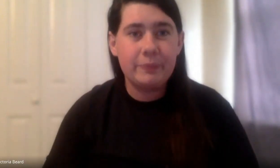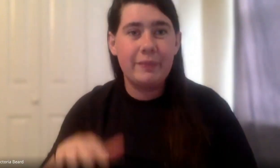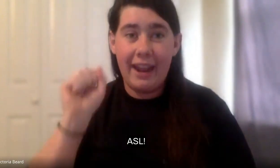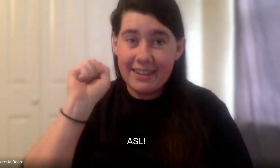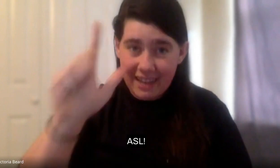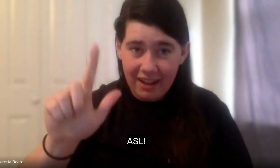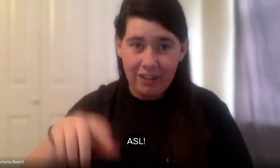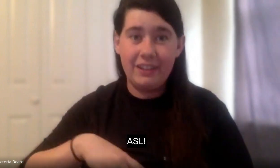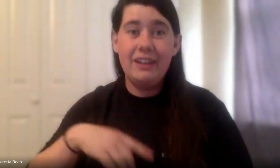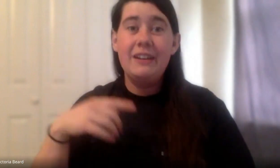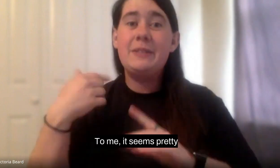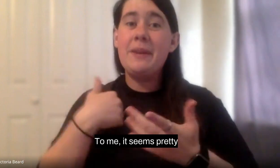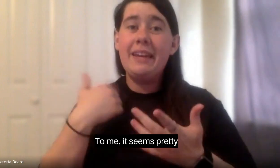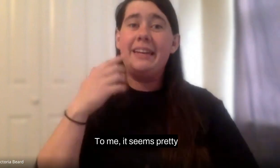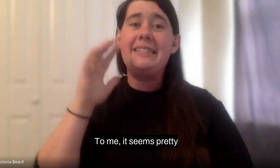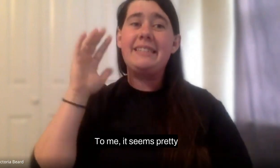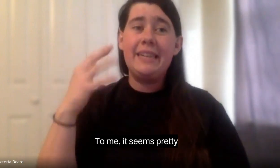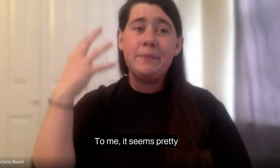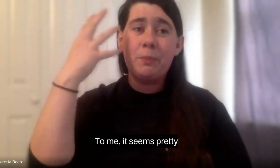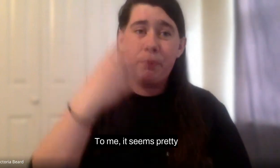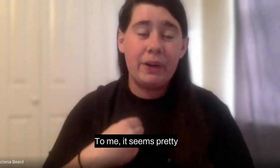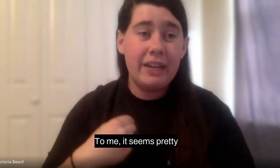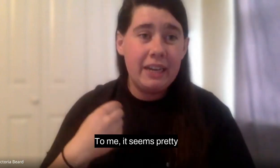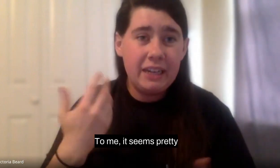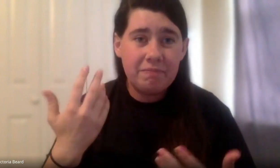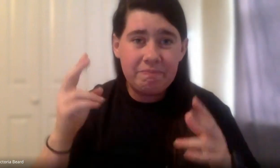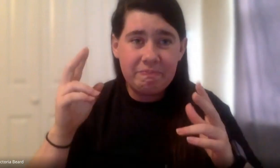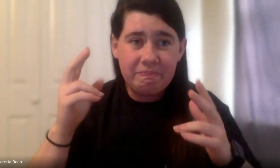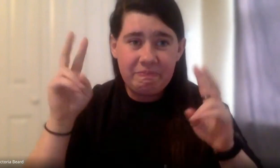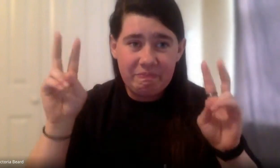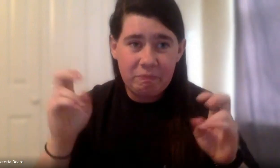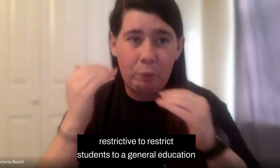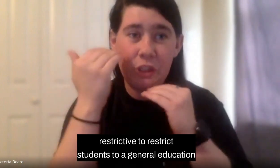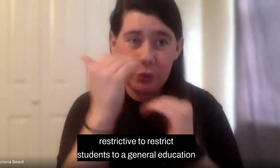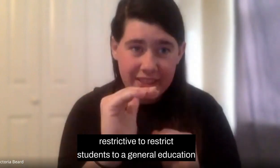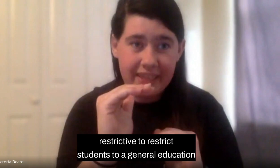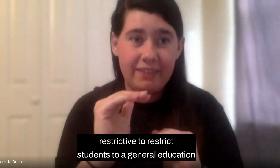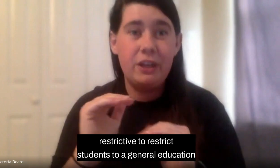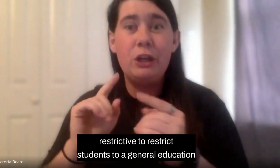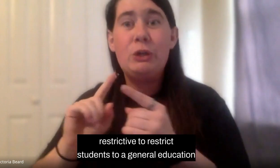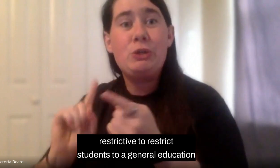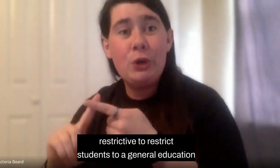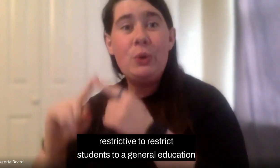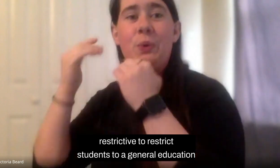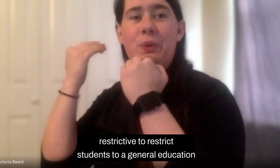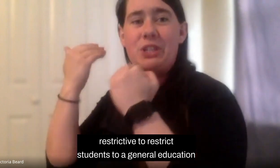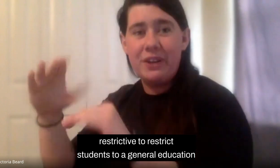ASL. To me, it seems pretty restrictive to restrict